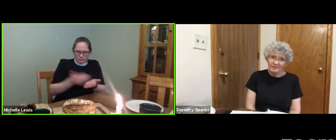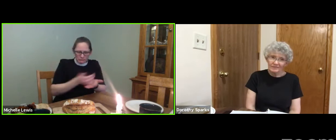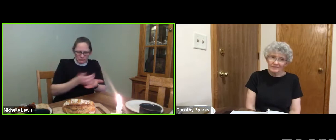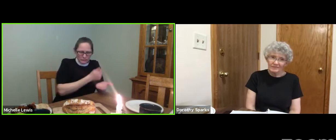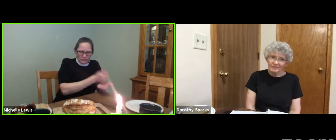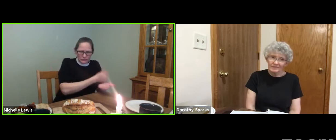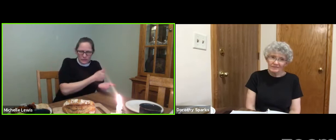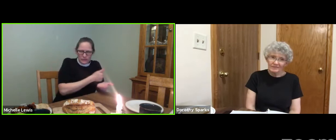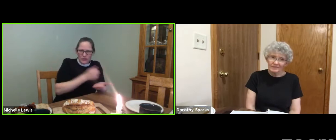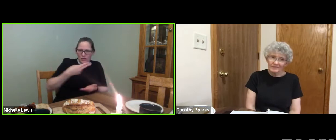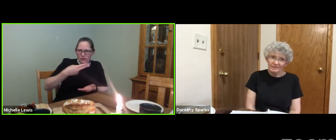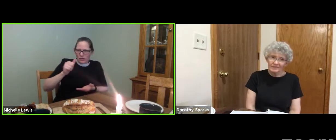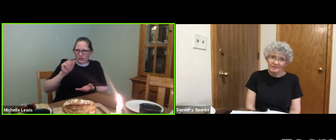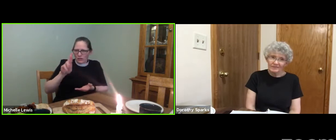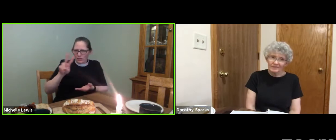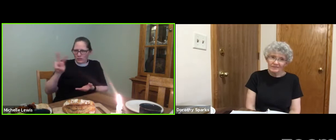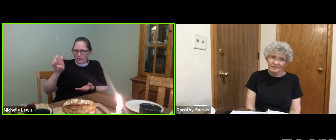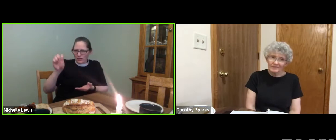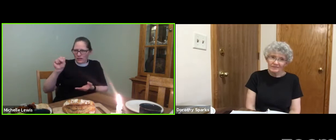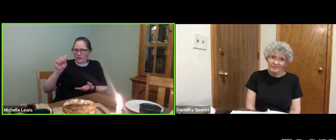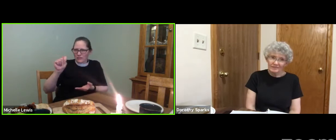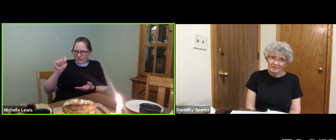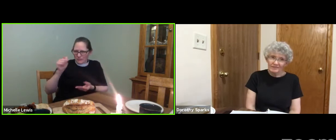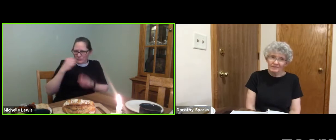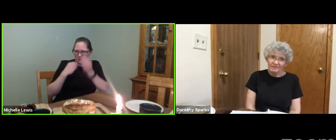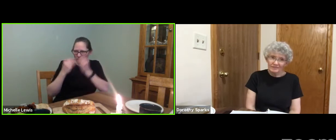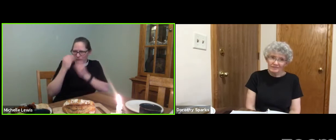who harvested the food.